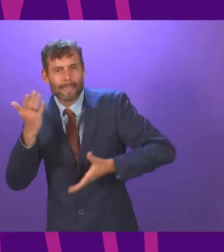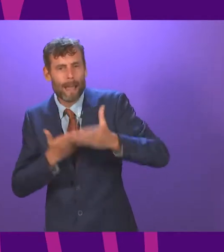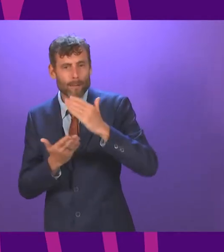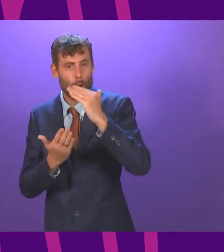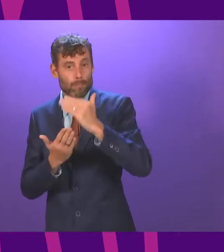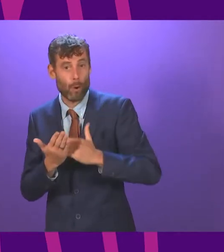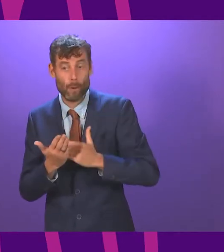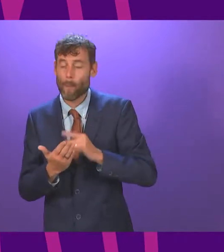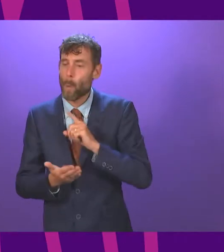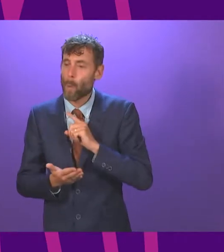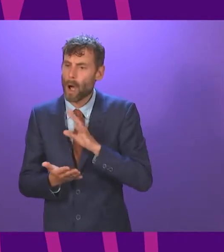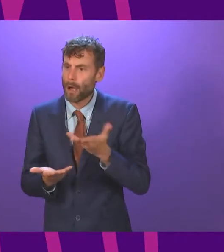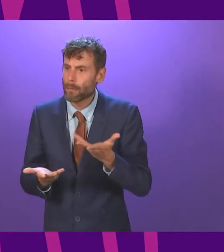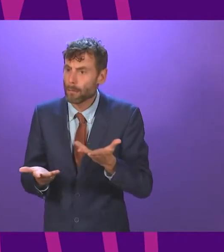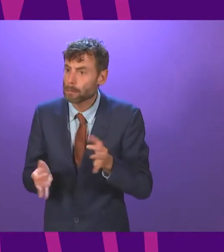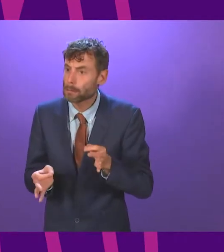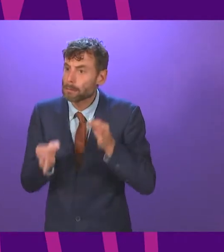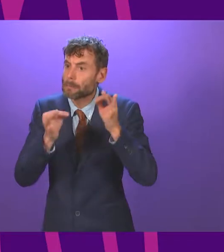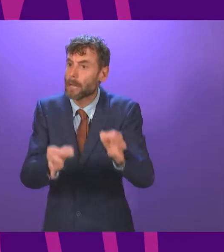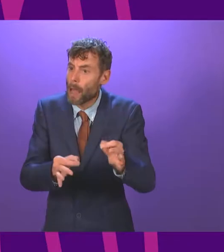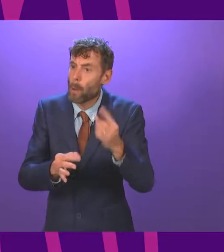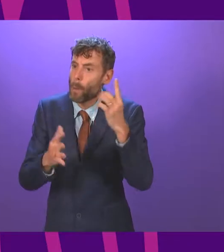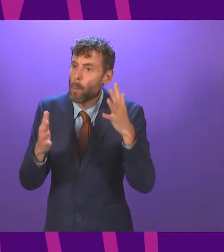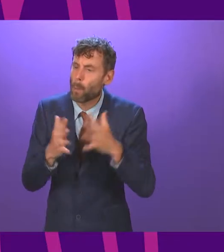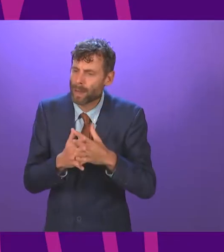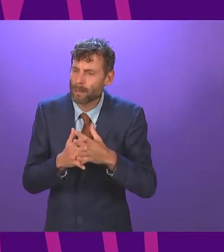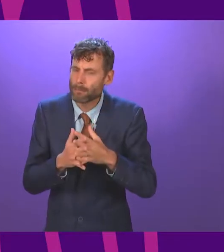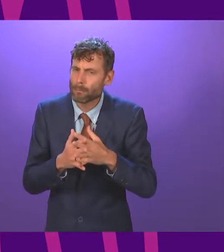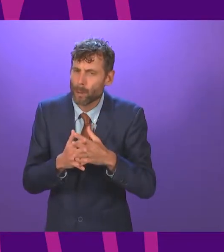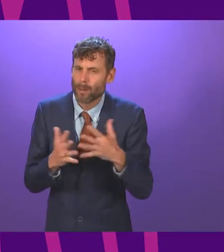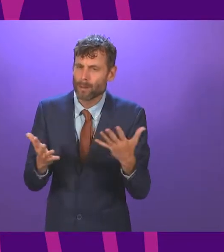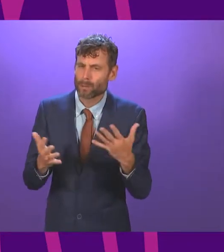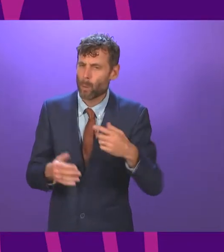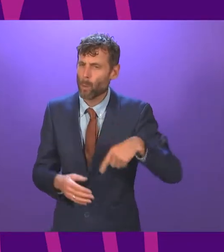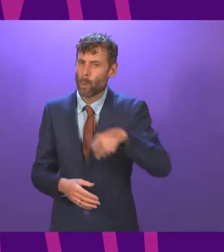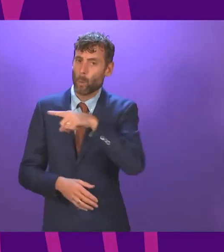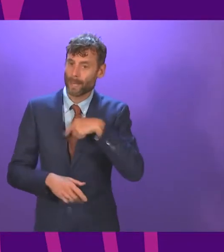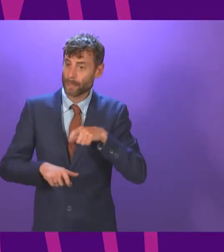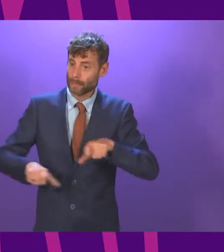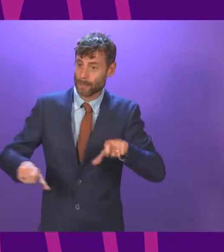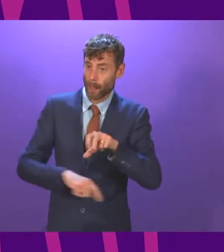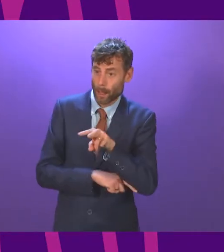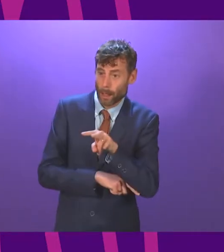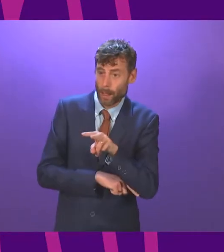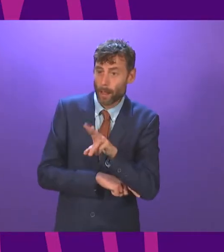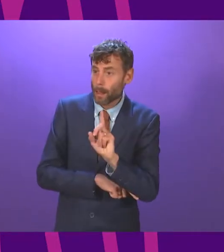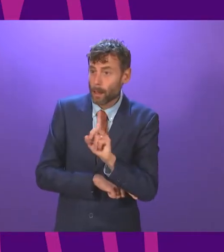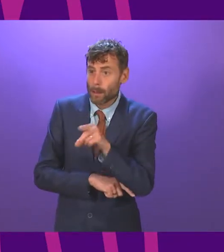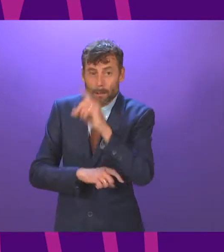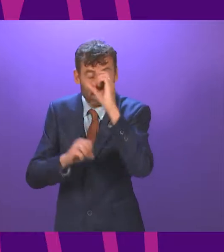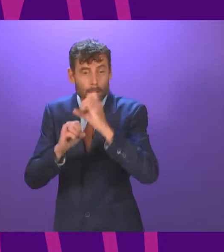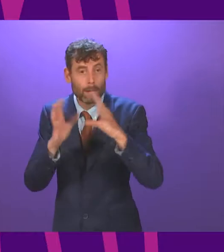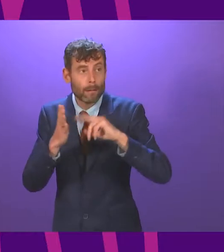been delayed for a week, meaning we and the rest of the country are still waiting to hear what the government's priorities are for the coming year in terms of its